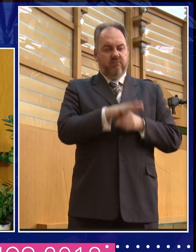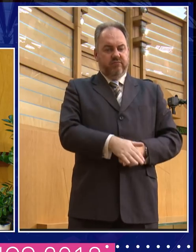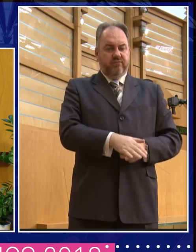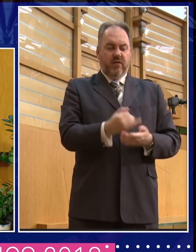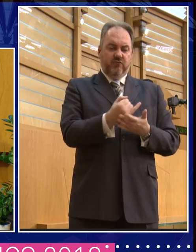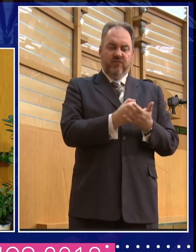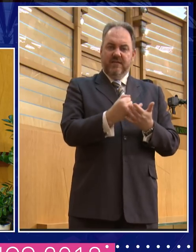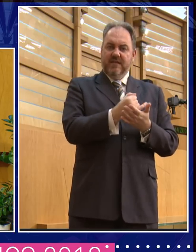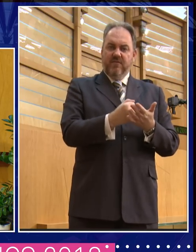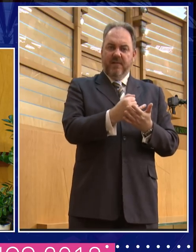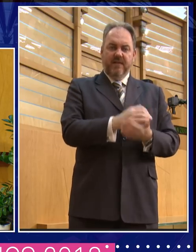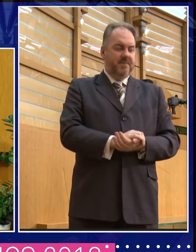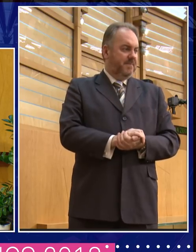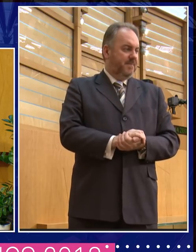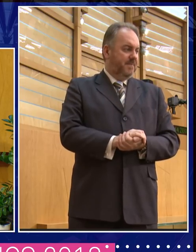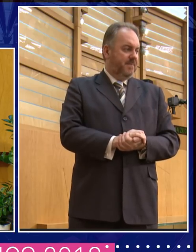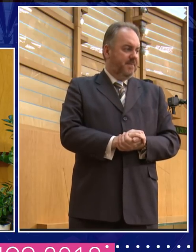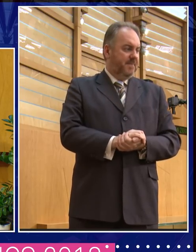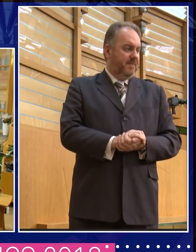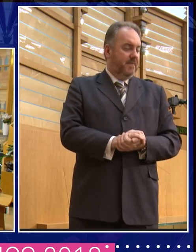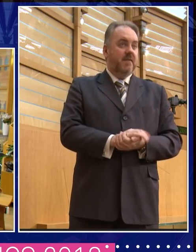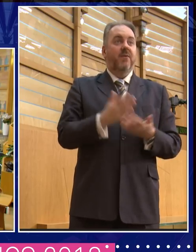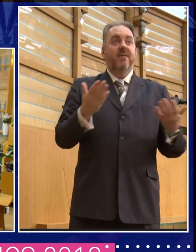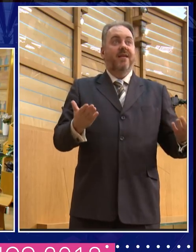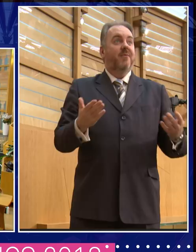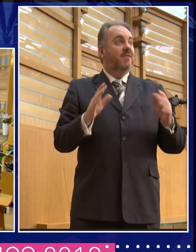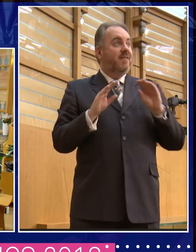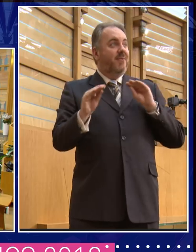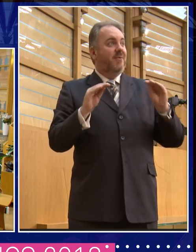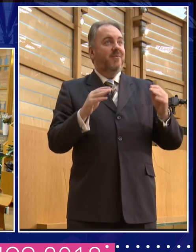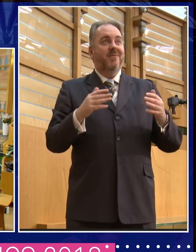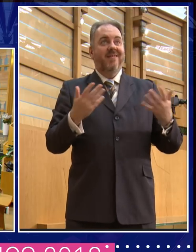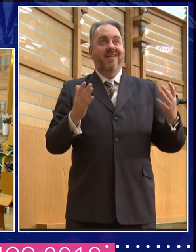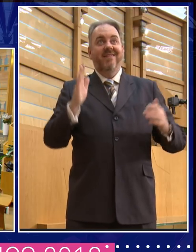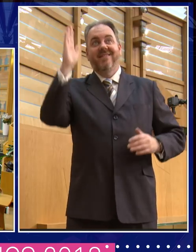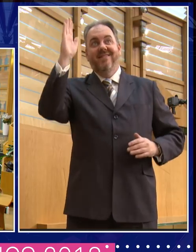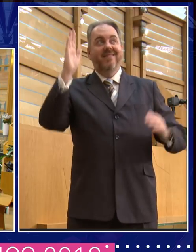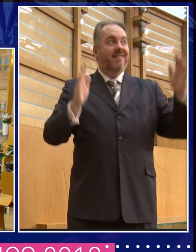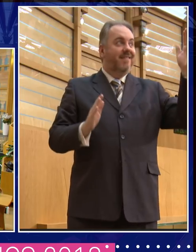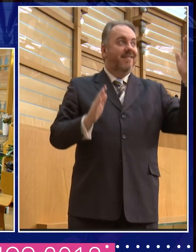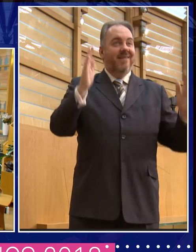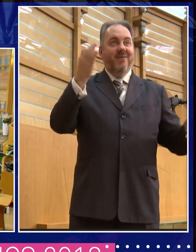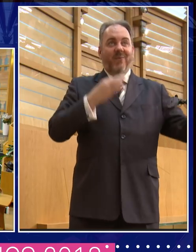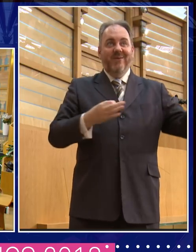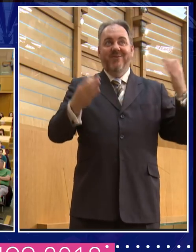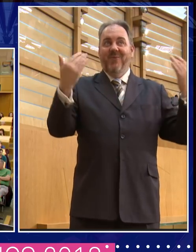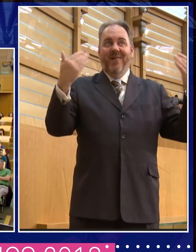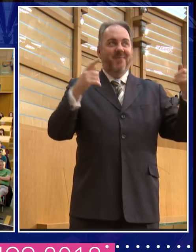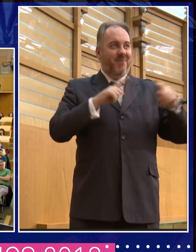and, um, catch my eye at this point if anybody wants to come in and ask questions or make little points. Just try and, uh, put your hand up so I can see you and we'll pass a